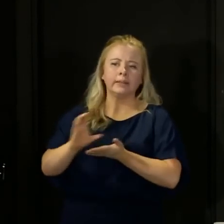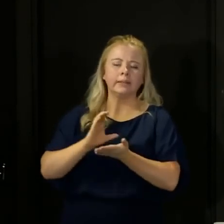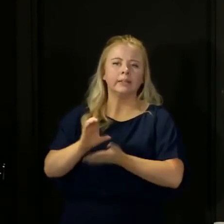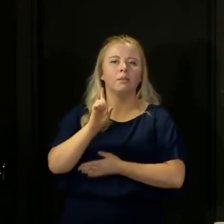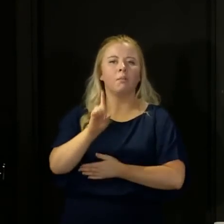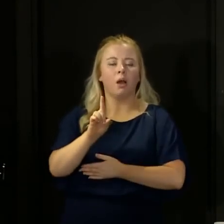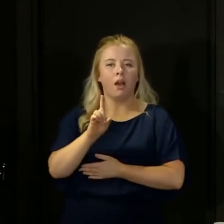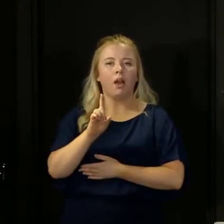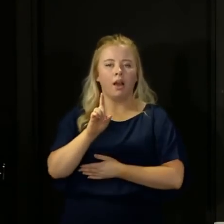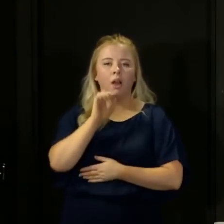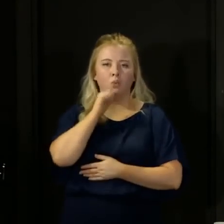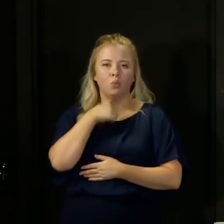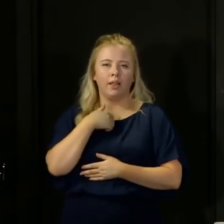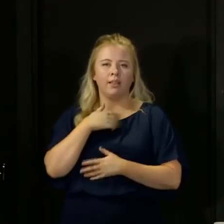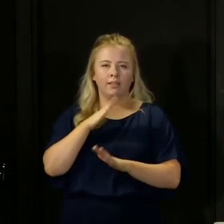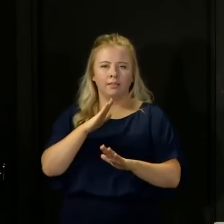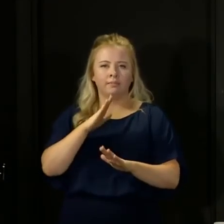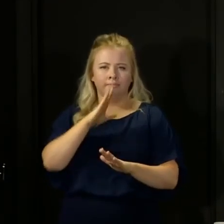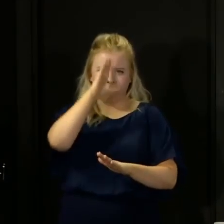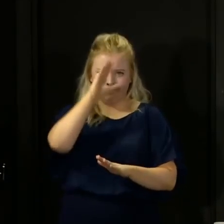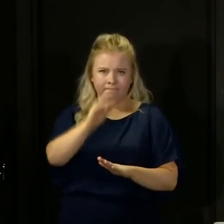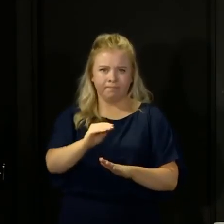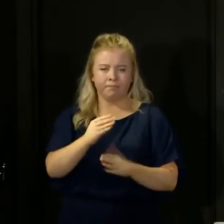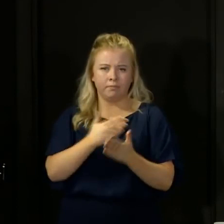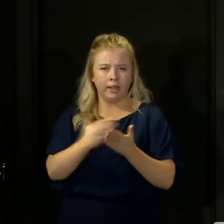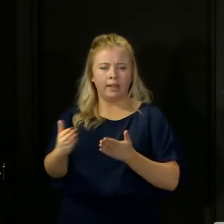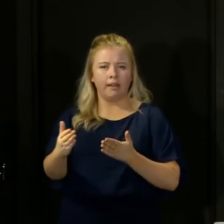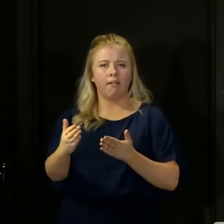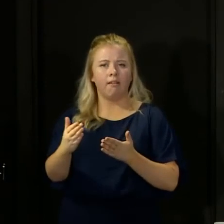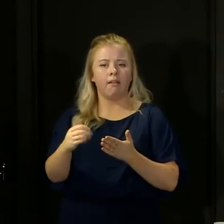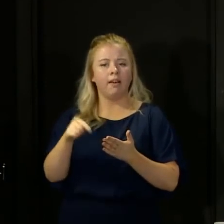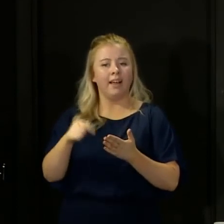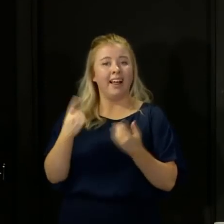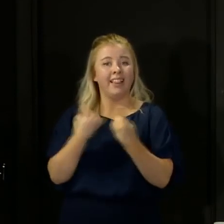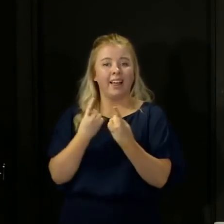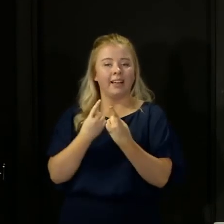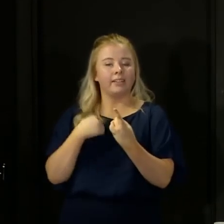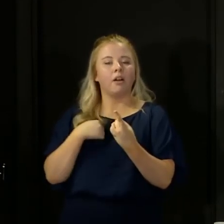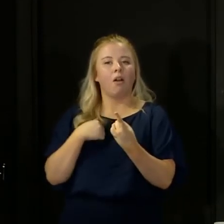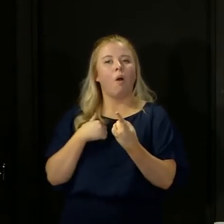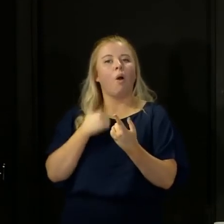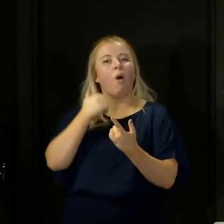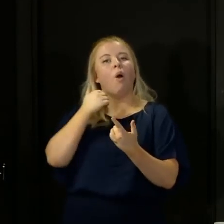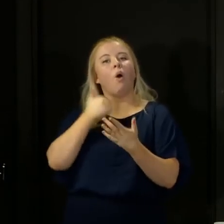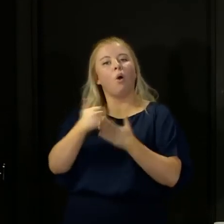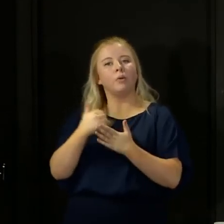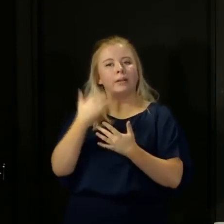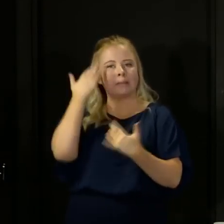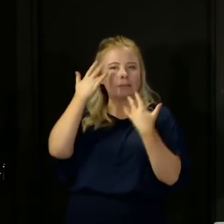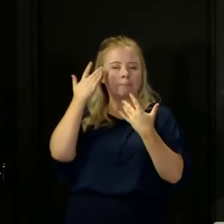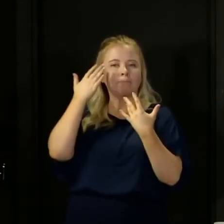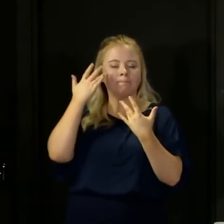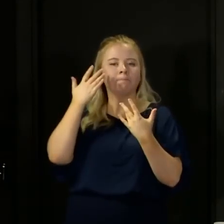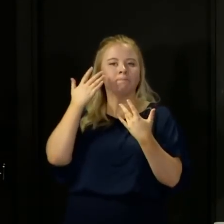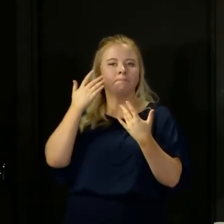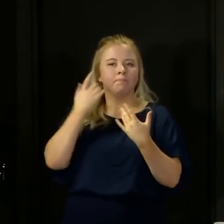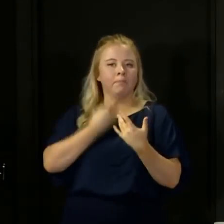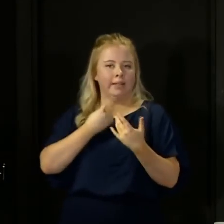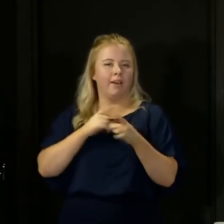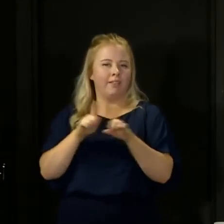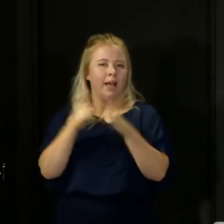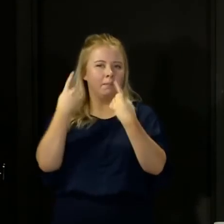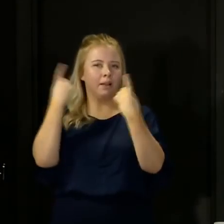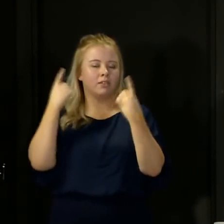commitments today, but I do want to make very clear that these are things that are never far away from the minds of myself and my